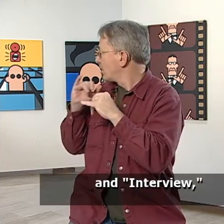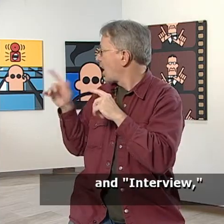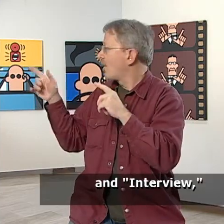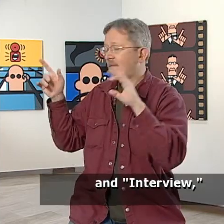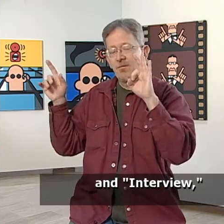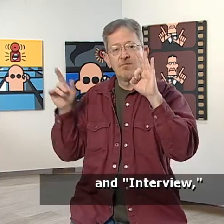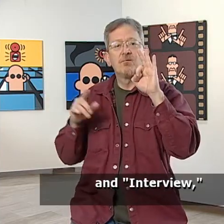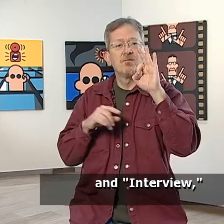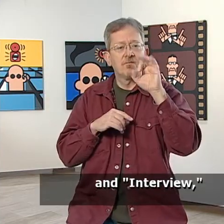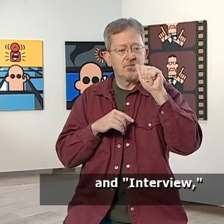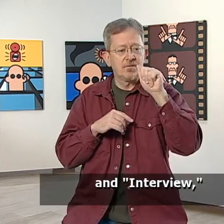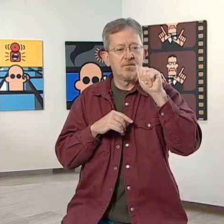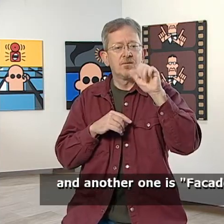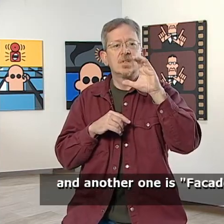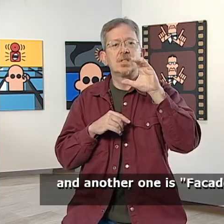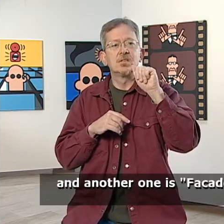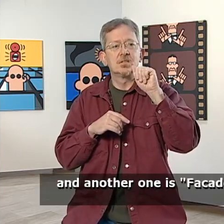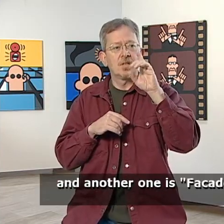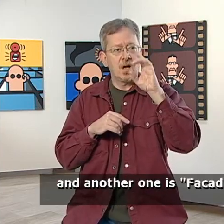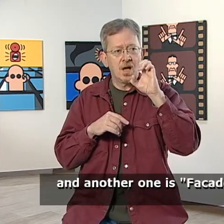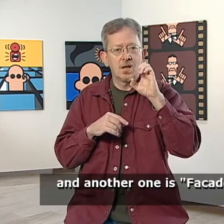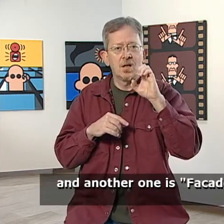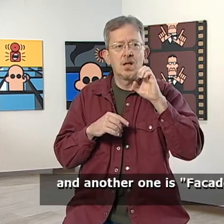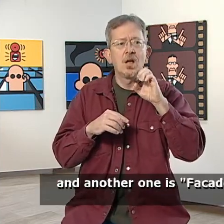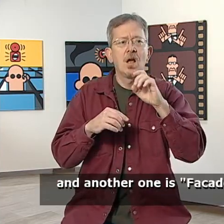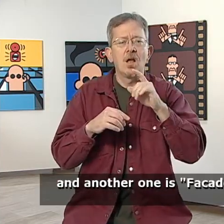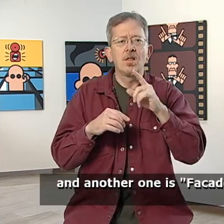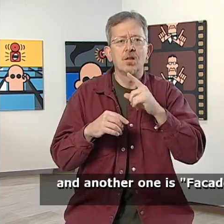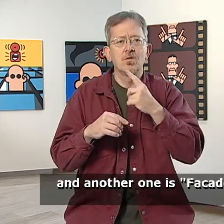and interview. And another one is facade.